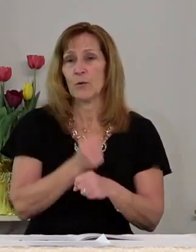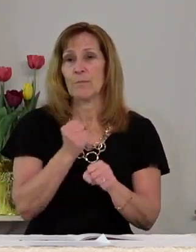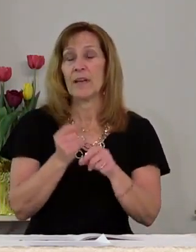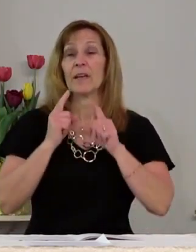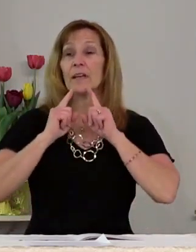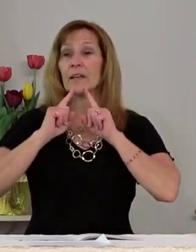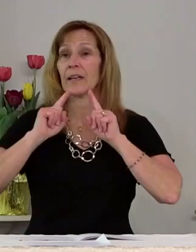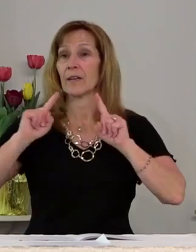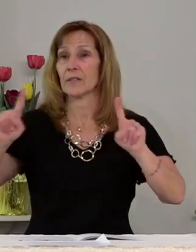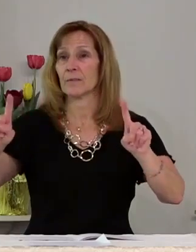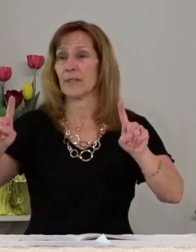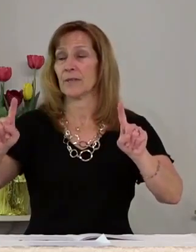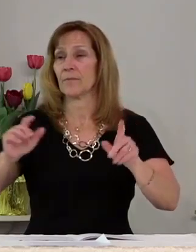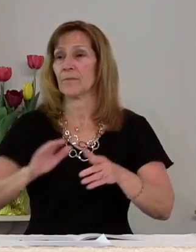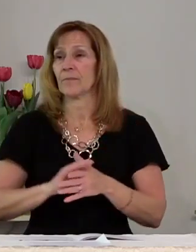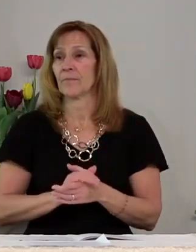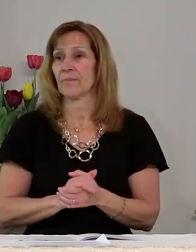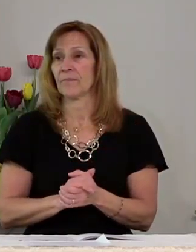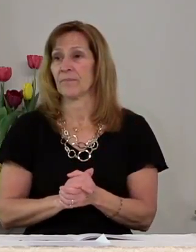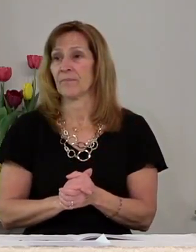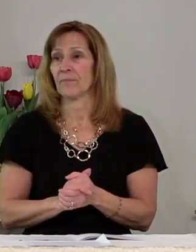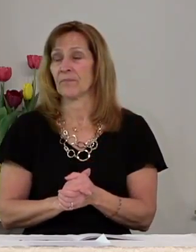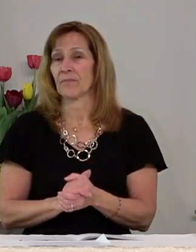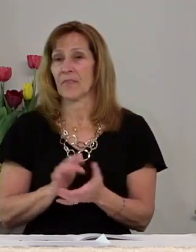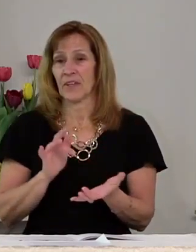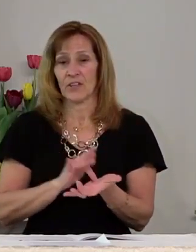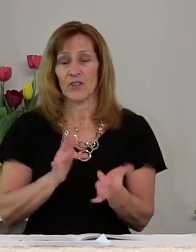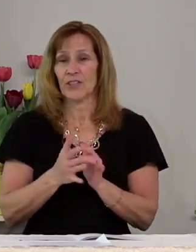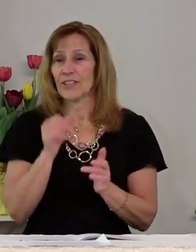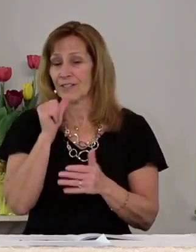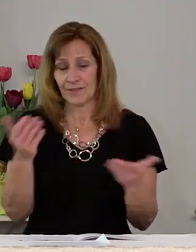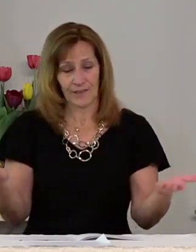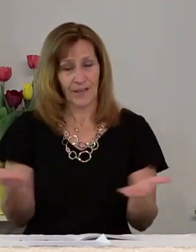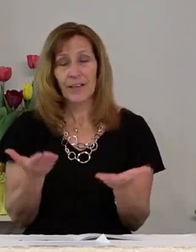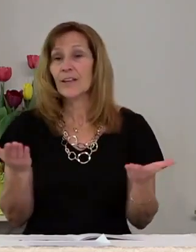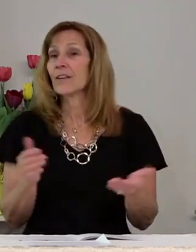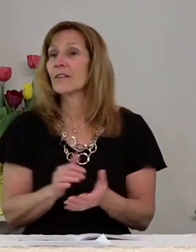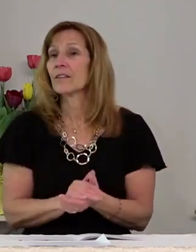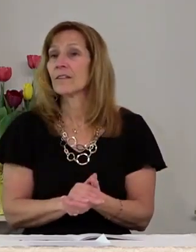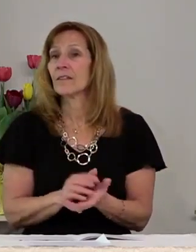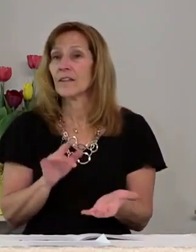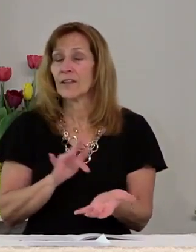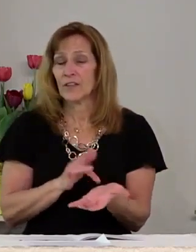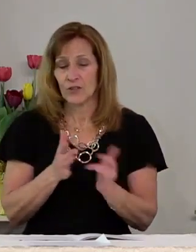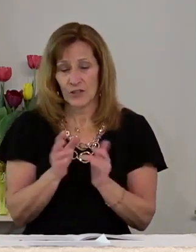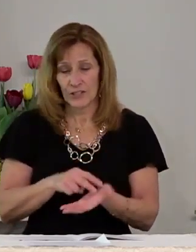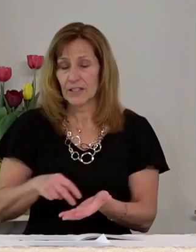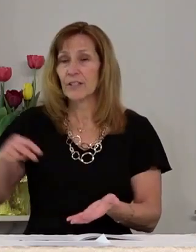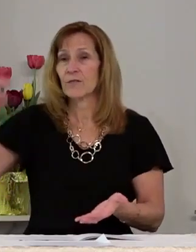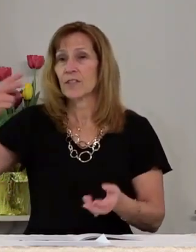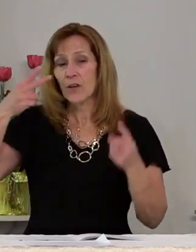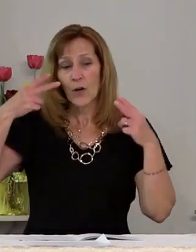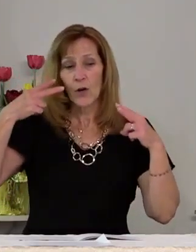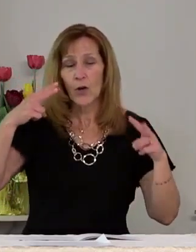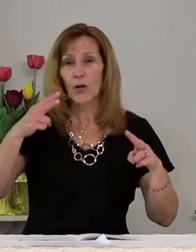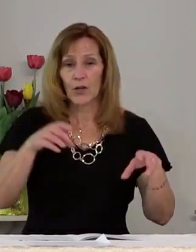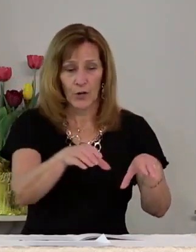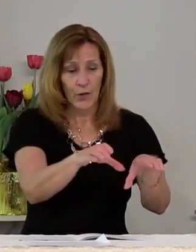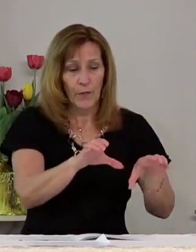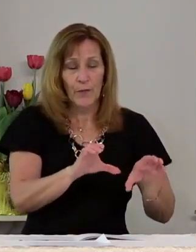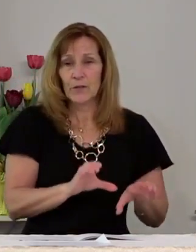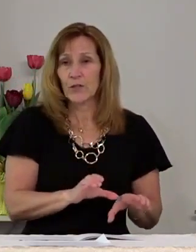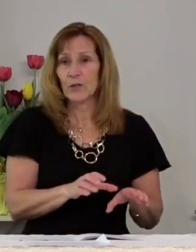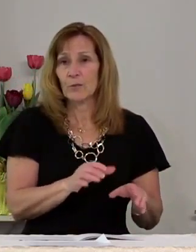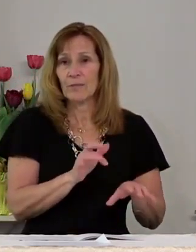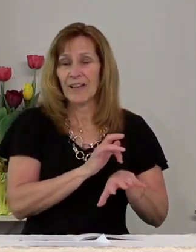an announcement he is not here he is risen look the tomb